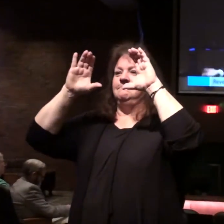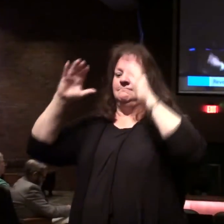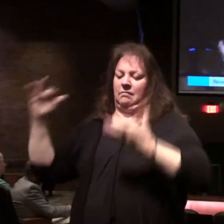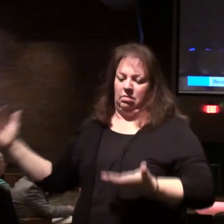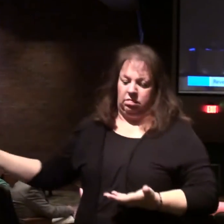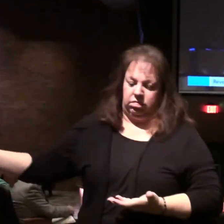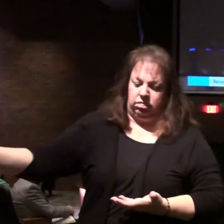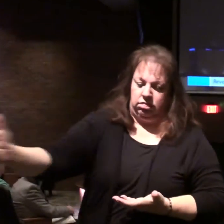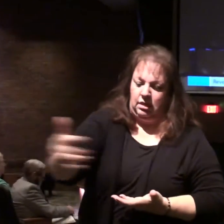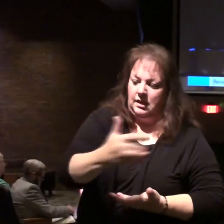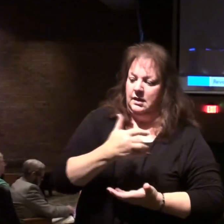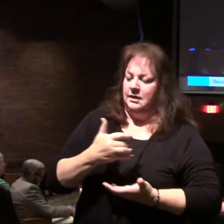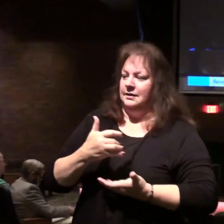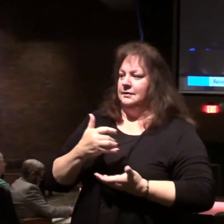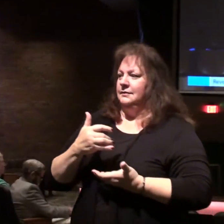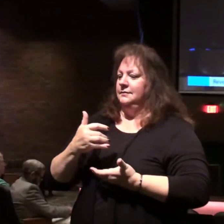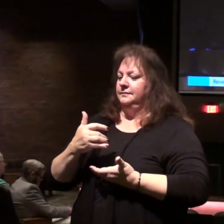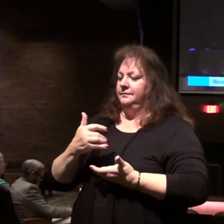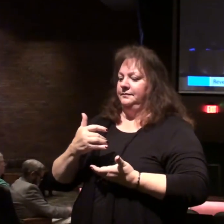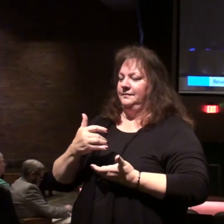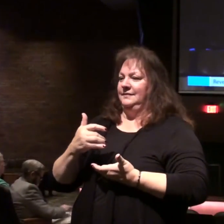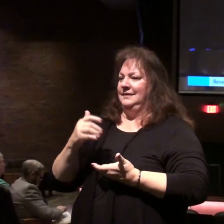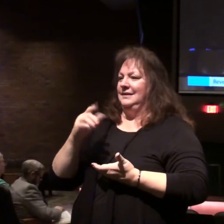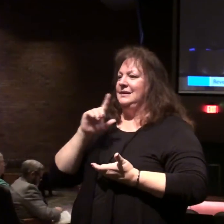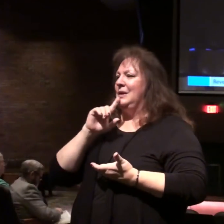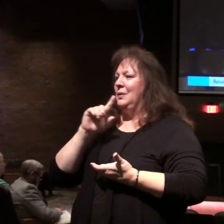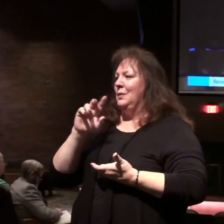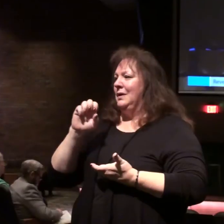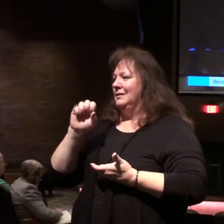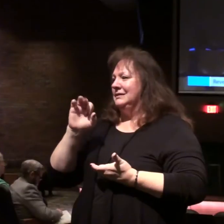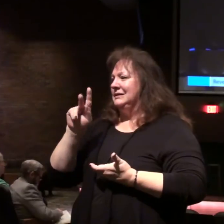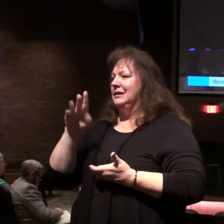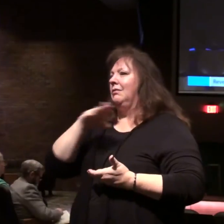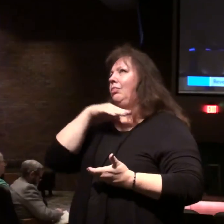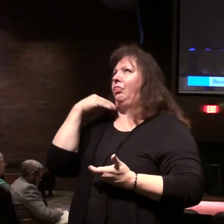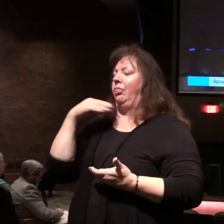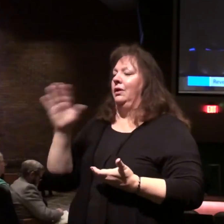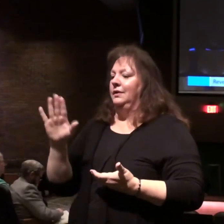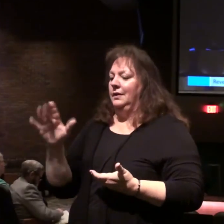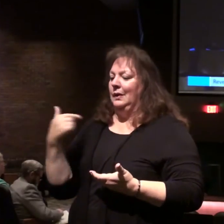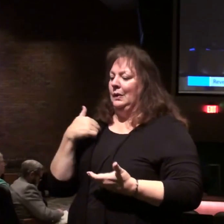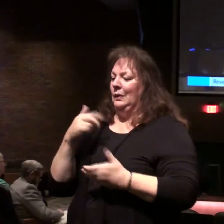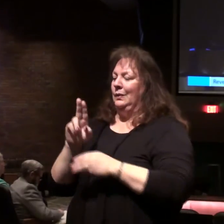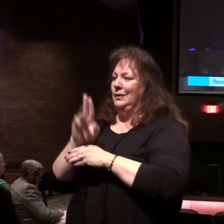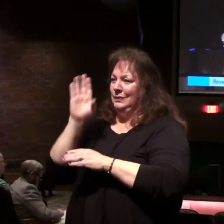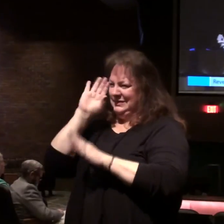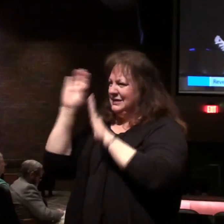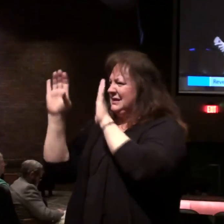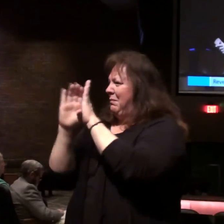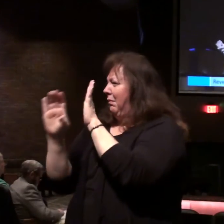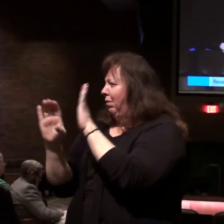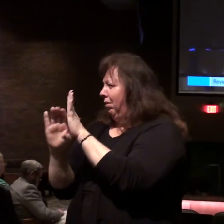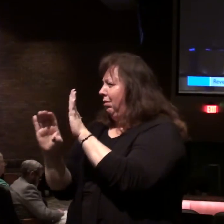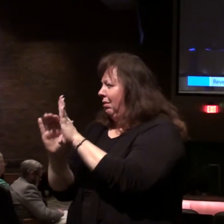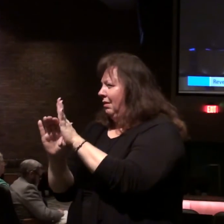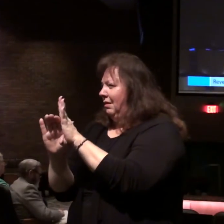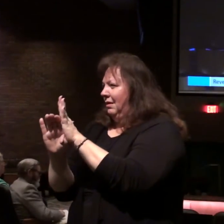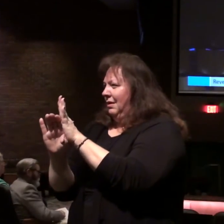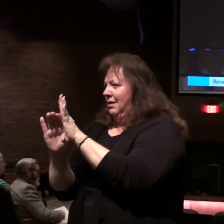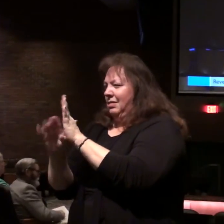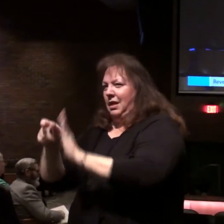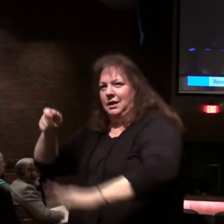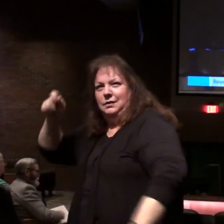That doesn't mean there has to be a literal sickle cutting people down. It's like we use the symbol of that